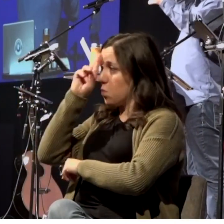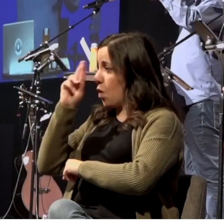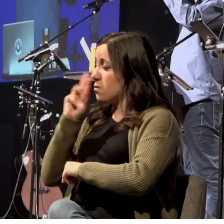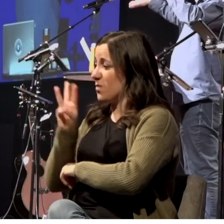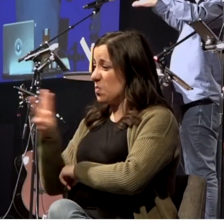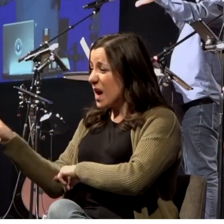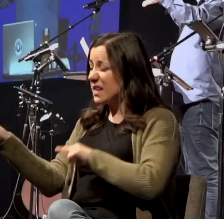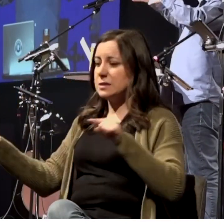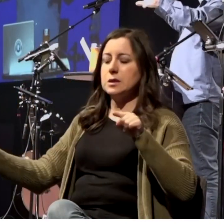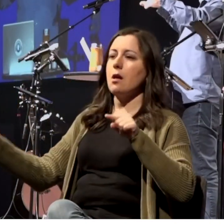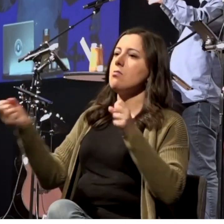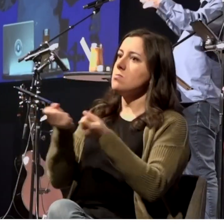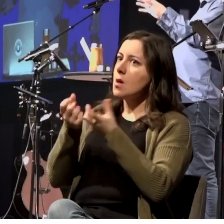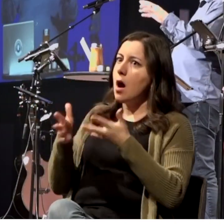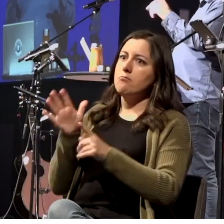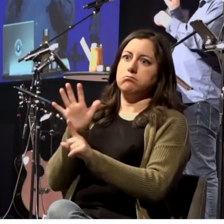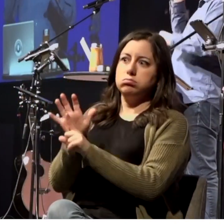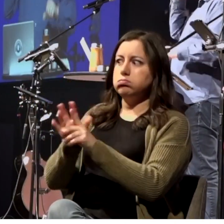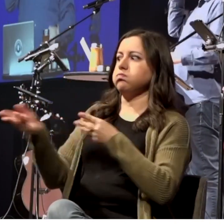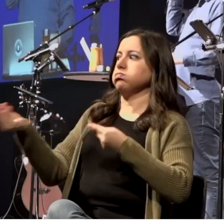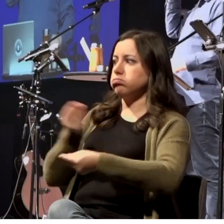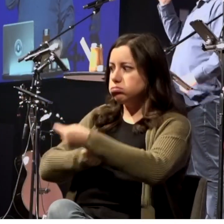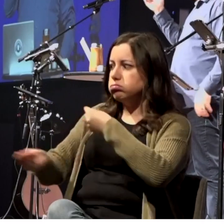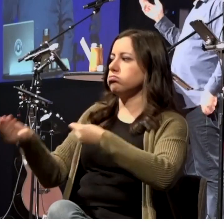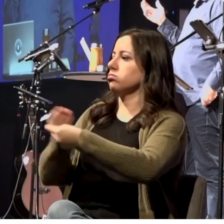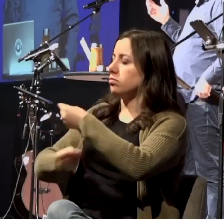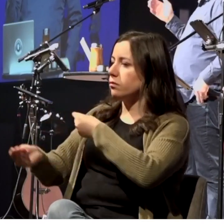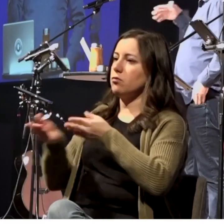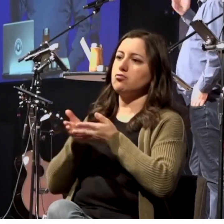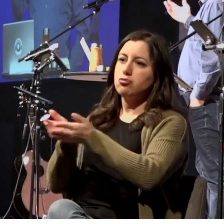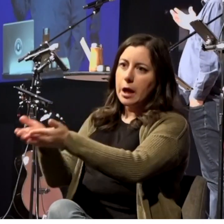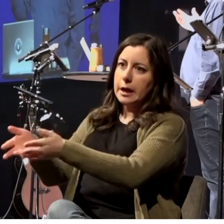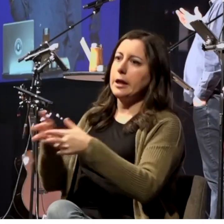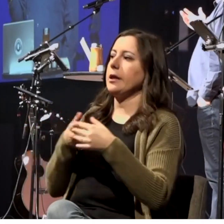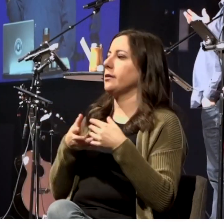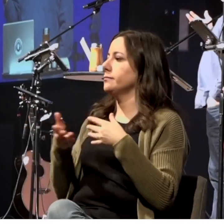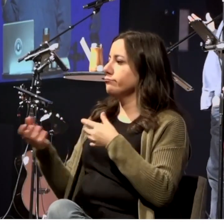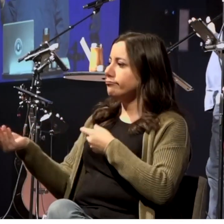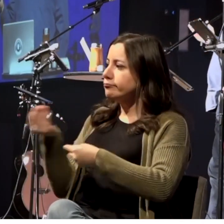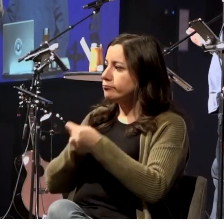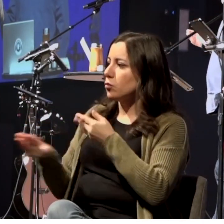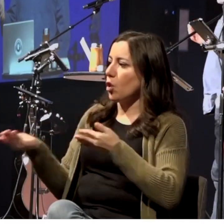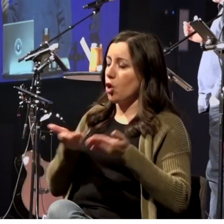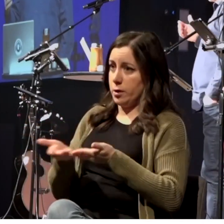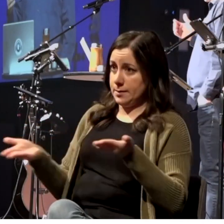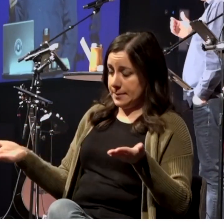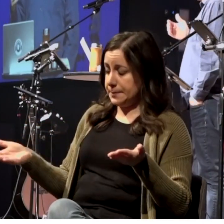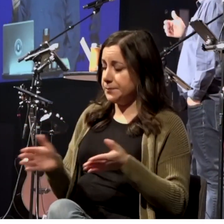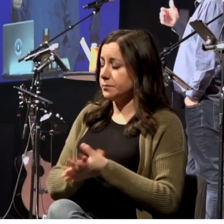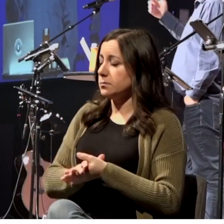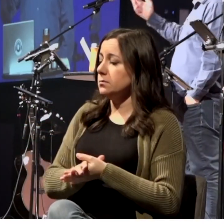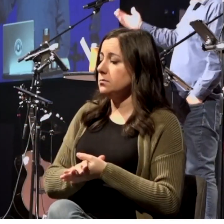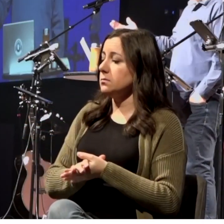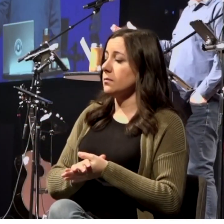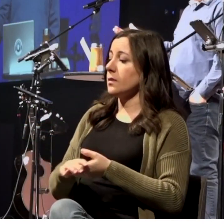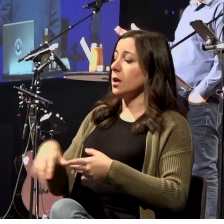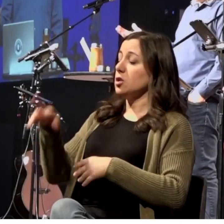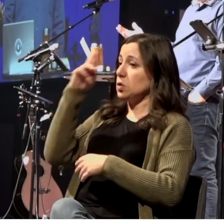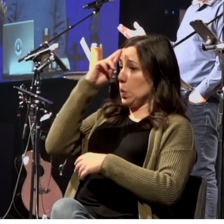very, you know, well fortified. As a matter of fact, what Rome would do is they would tell retiring Roman soldiers,